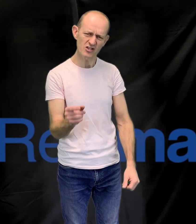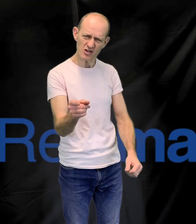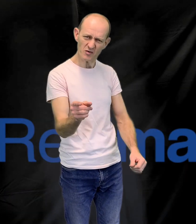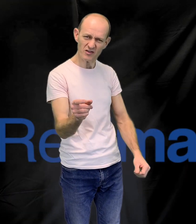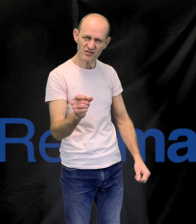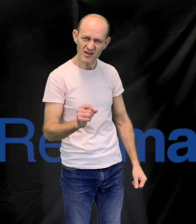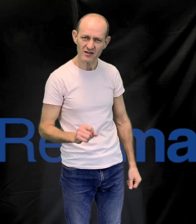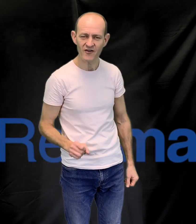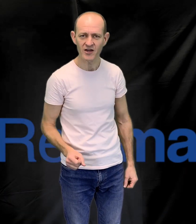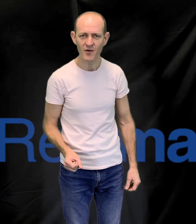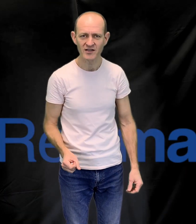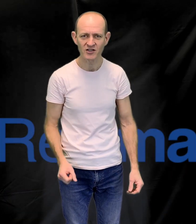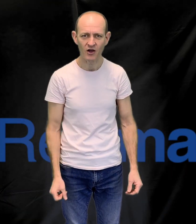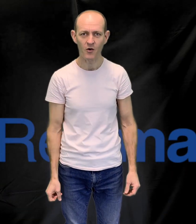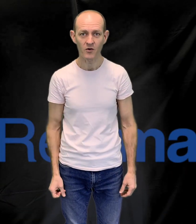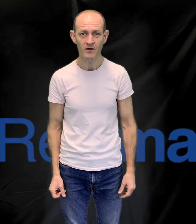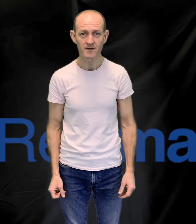Can you think of anywhere to go? to able Go. Go. Go. Thank